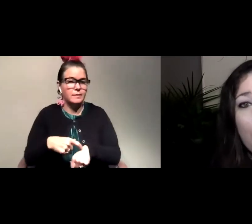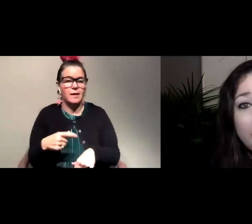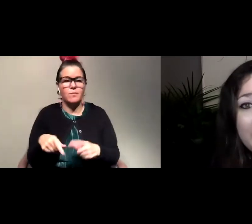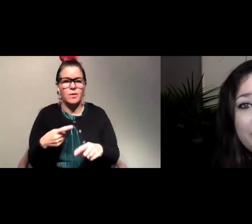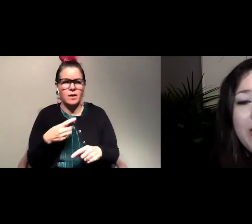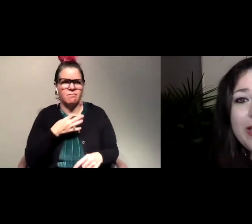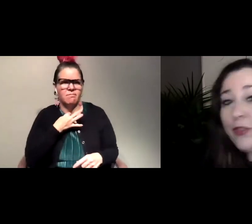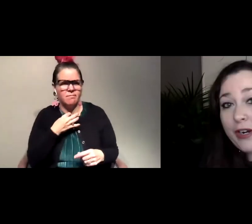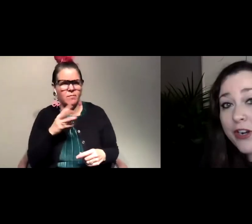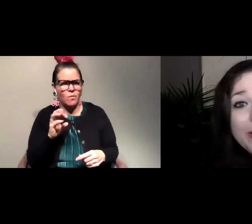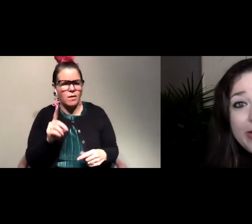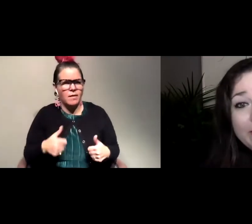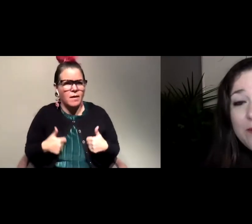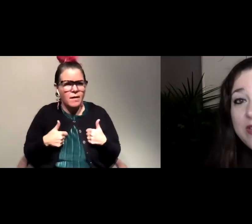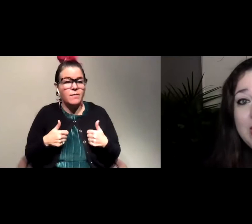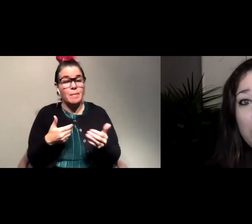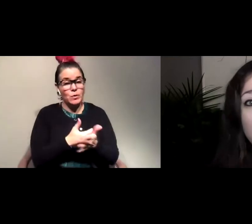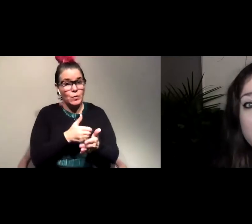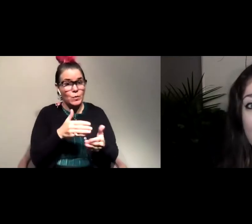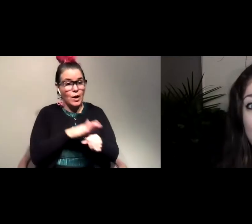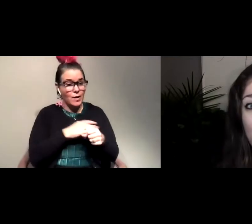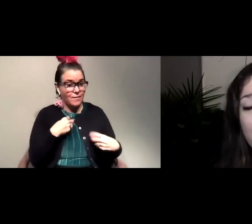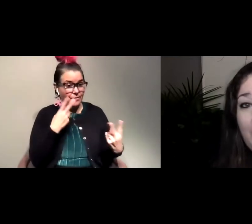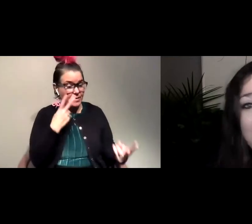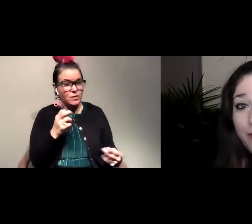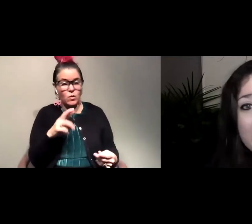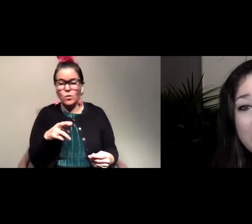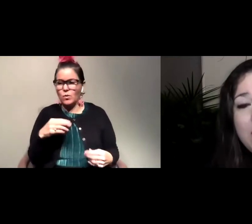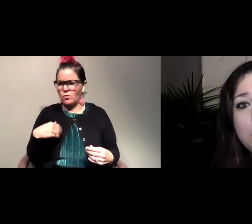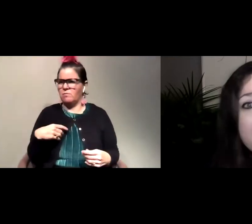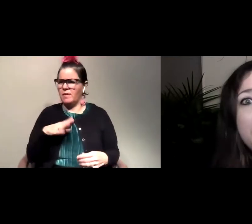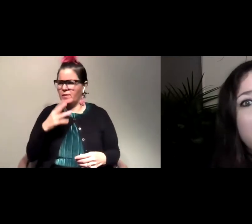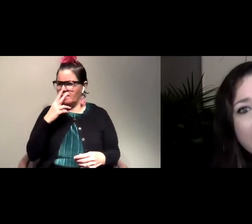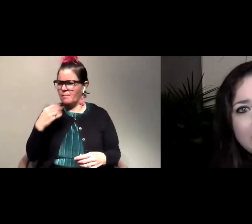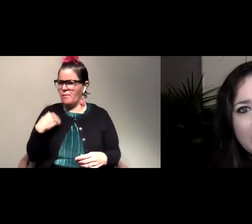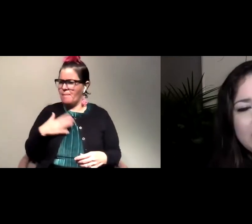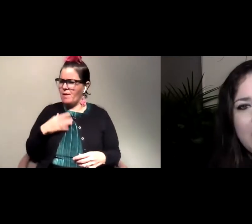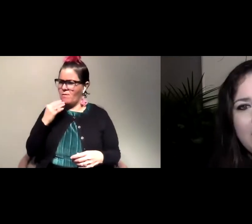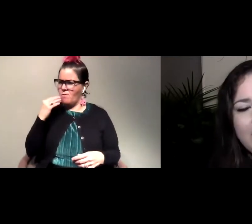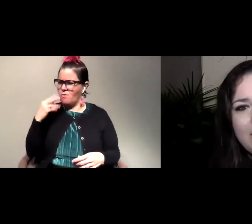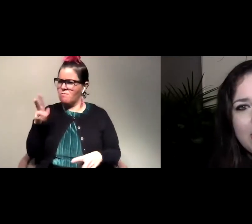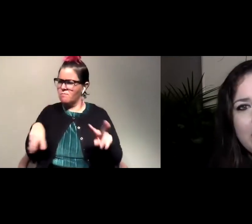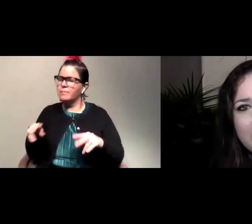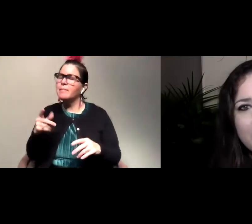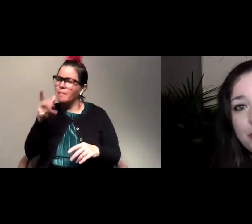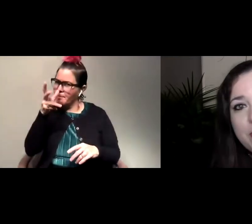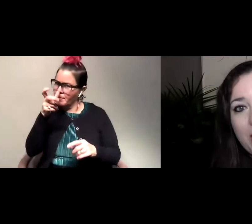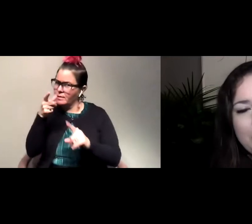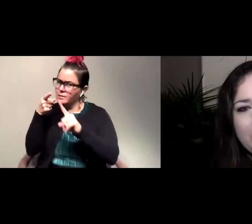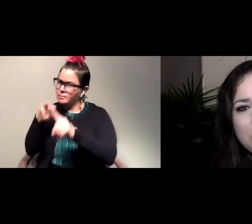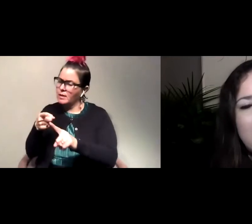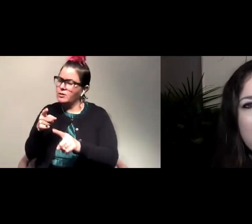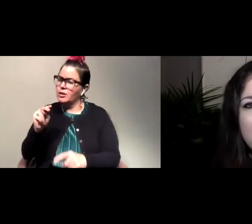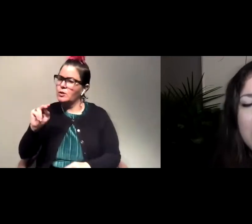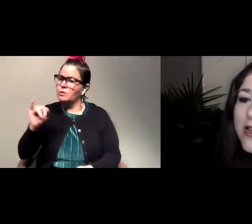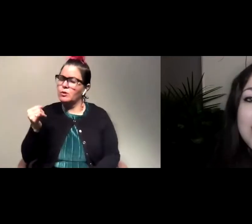about wildlife either in a new area that I'm visiting or just an animal that I've never seen particularly insects in in the Jersey Pine